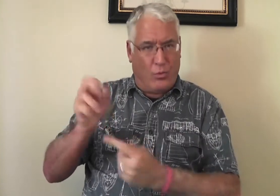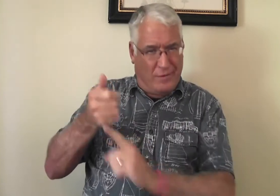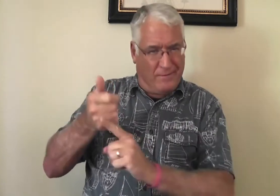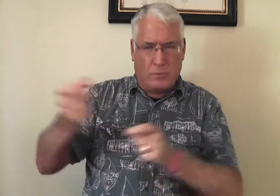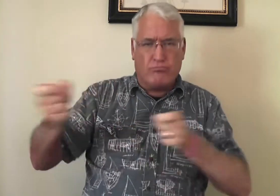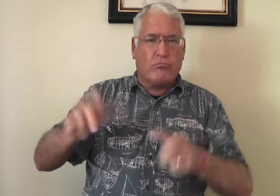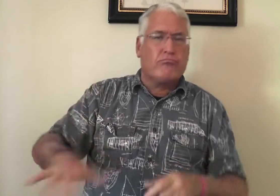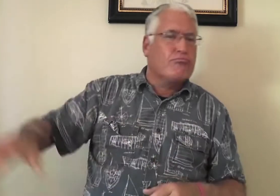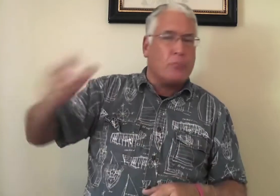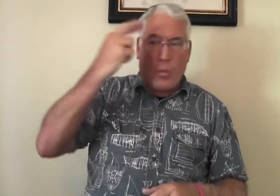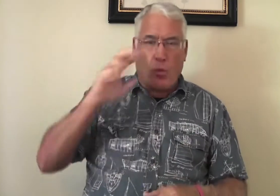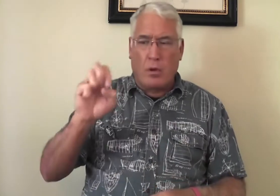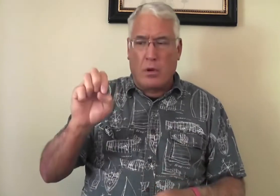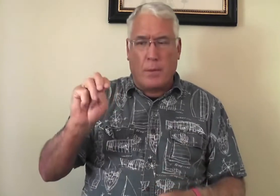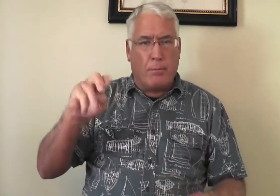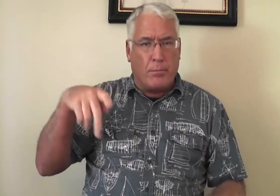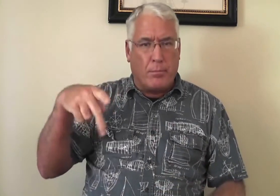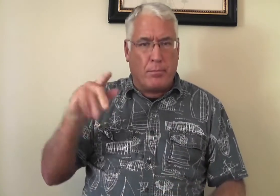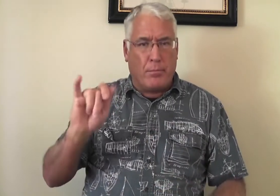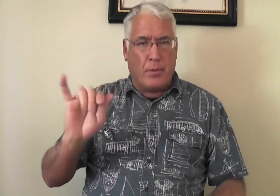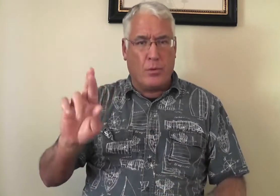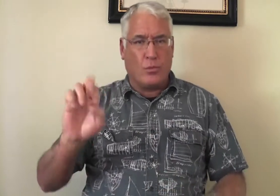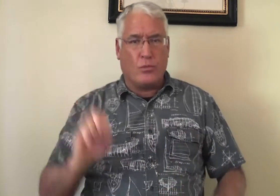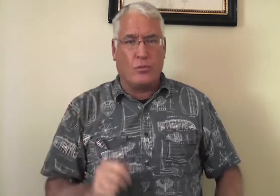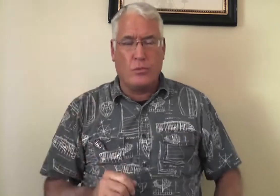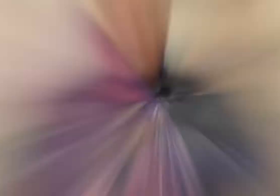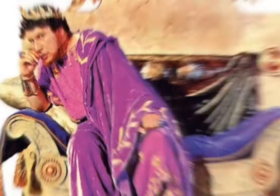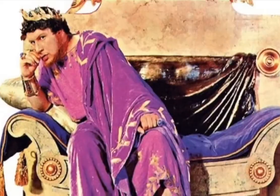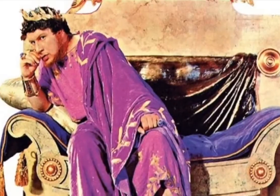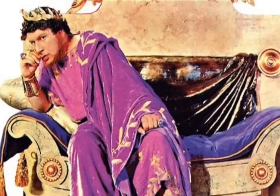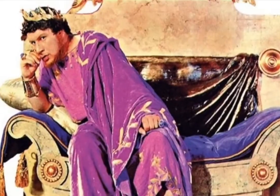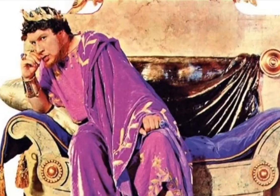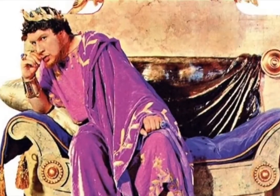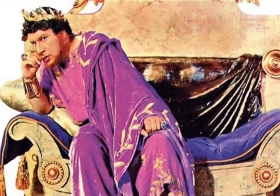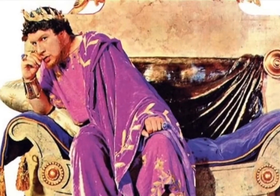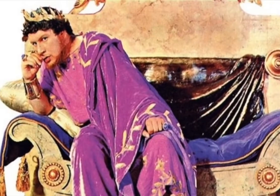he was an emperor of all of the empire of Rome.